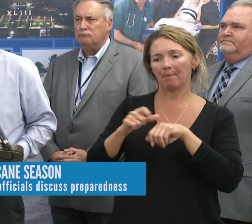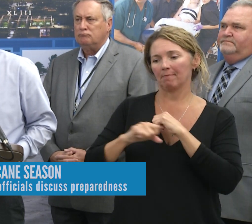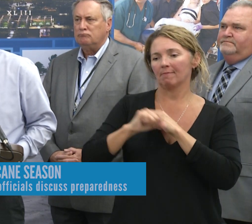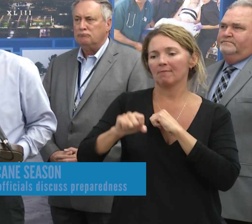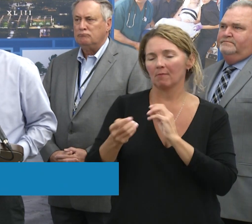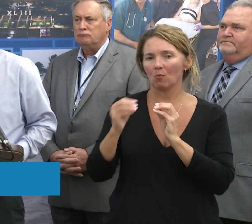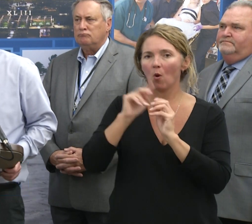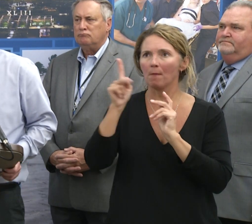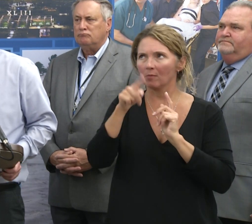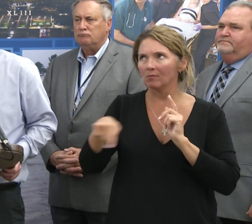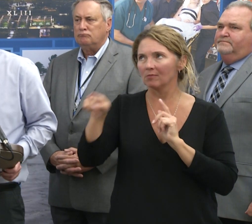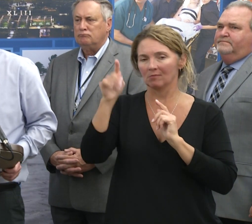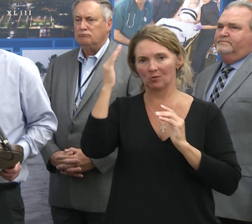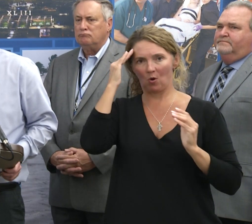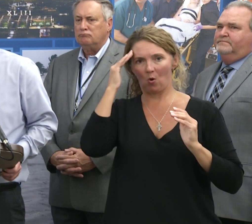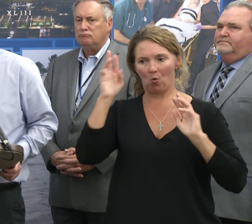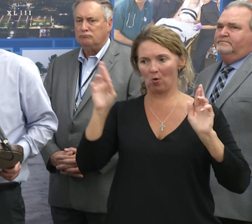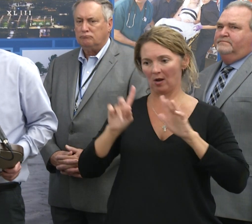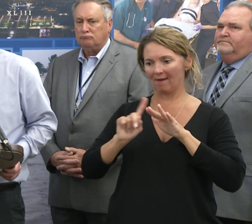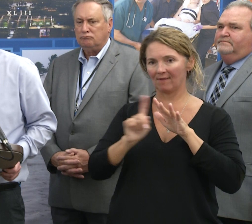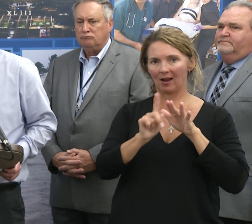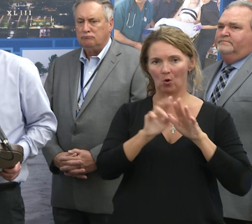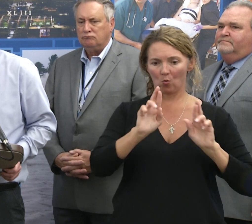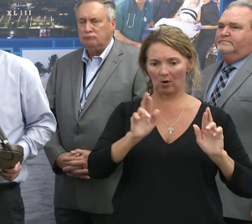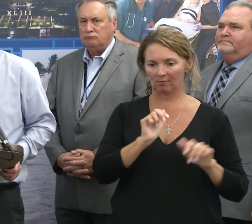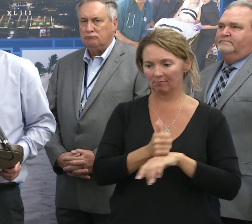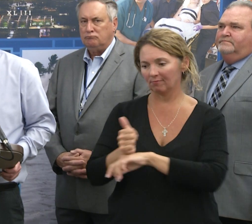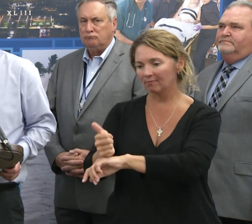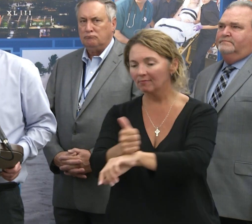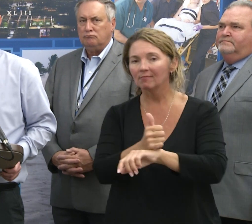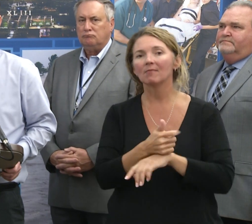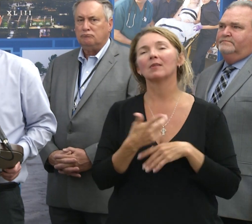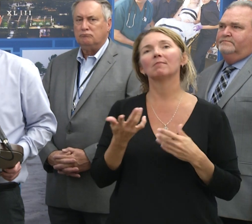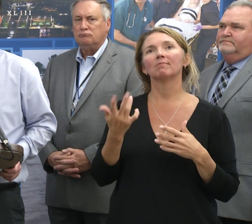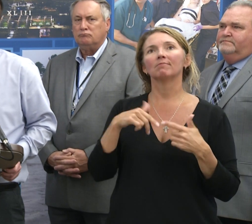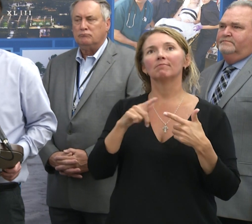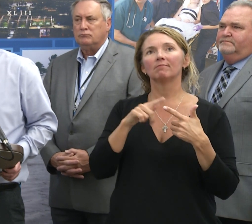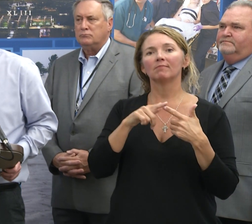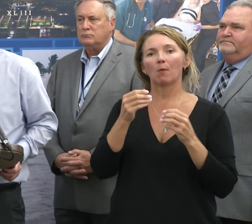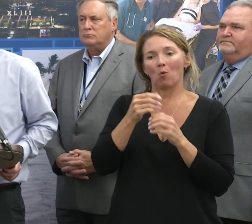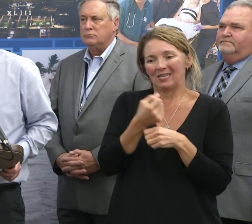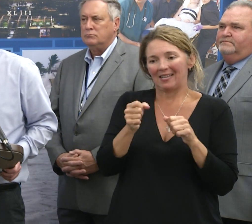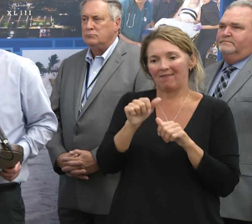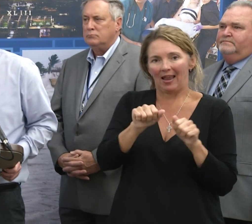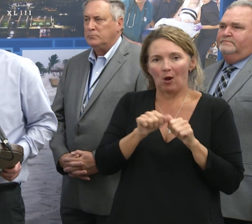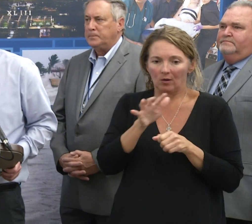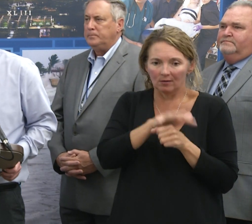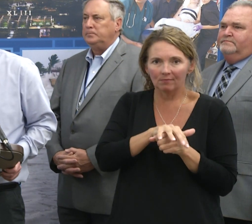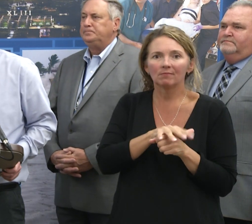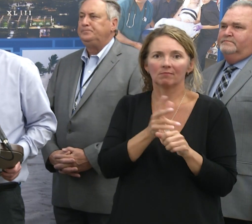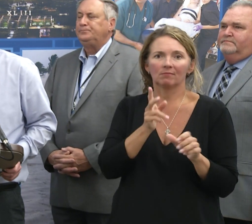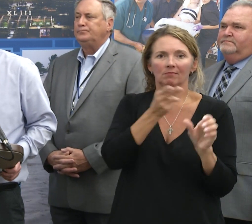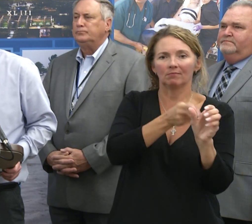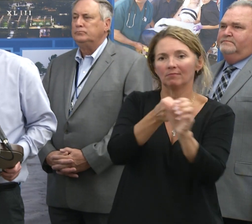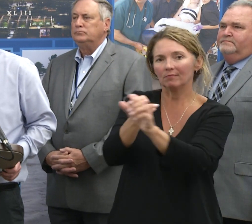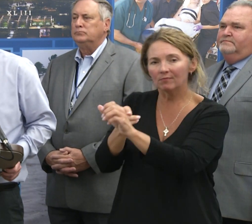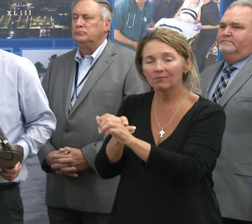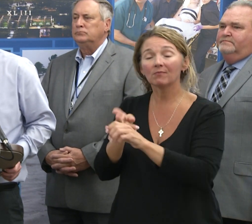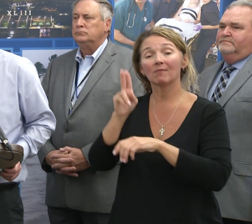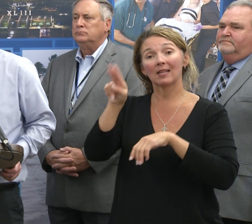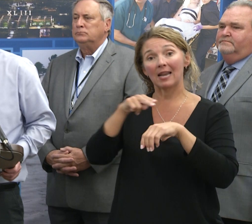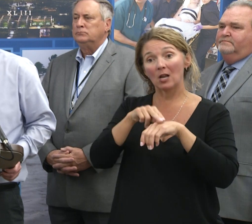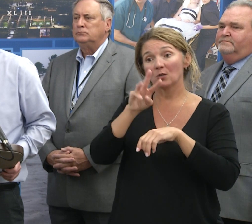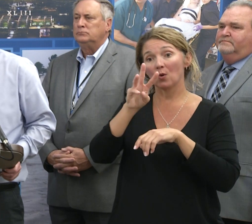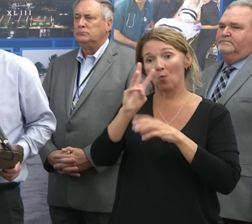And so that allows people to get evacuation orders in place that allows people to get into safer areas. So again, the National Weather Service and the National